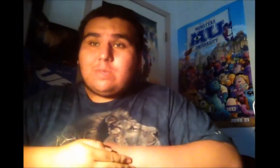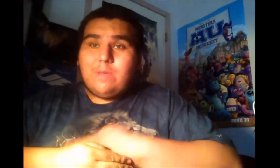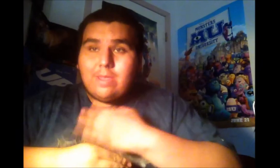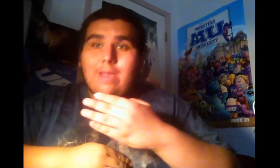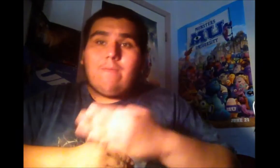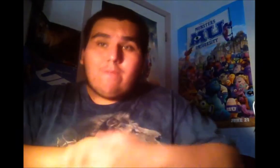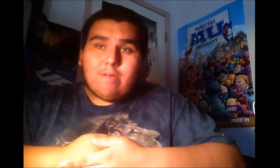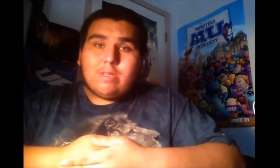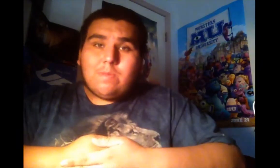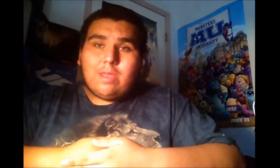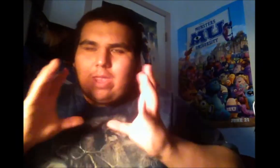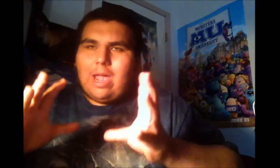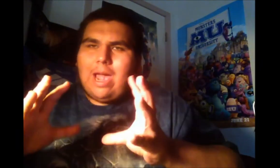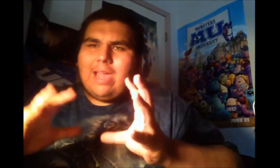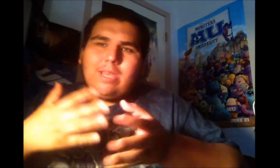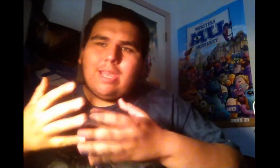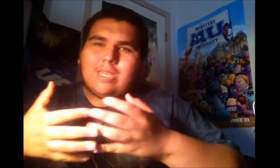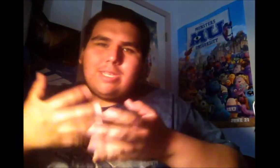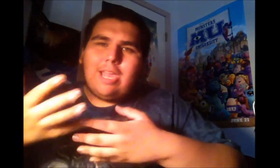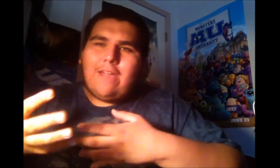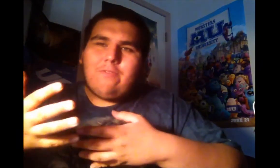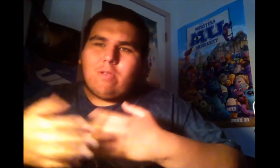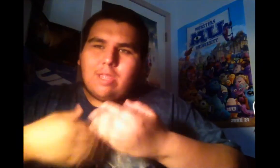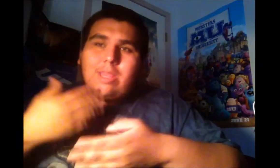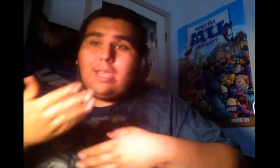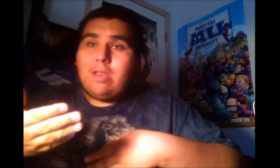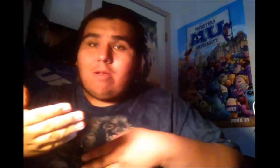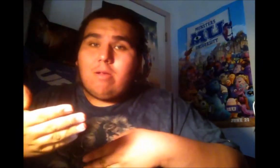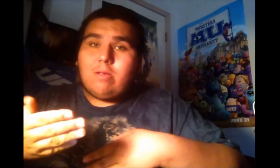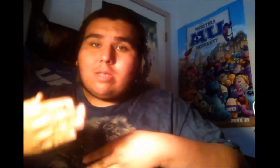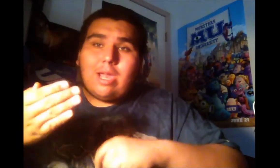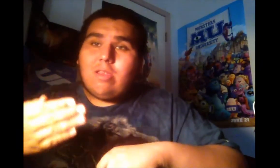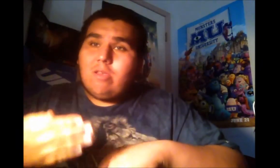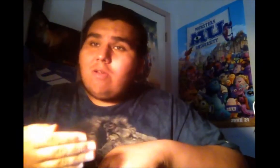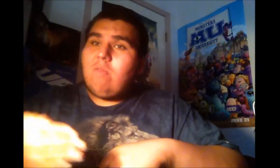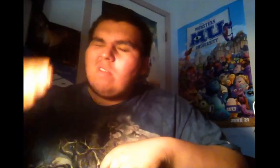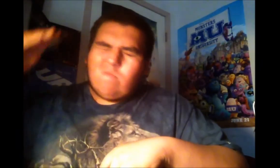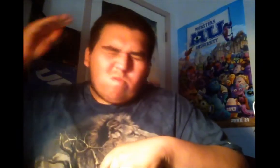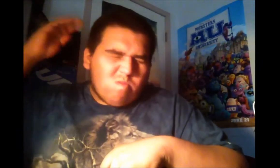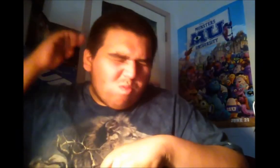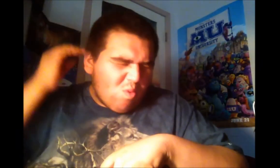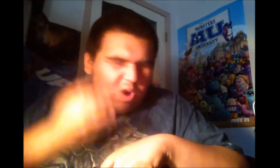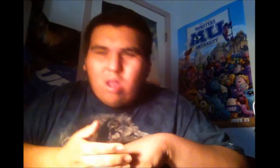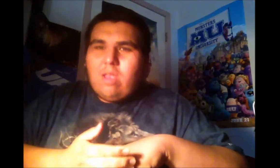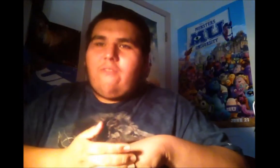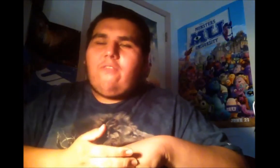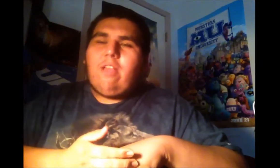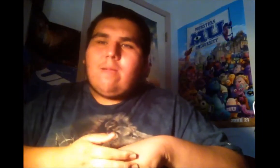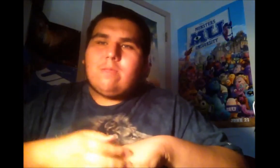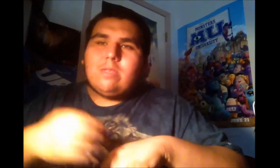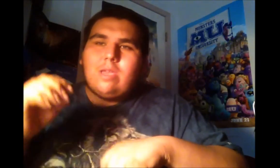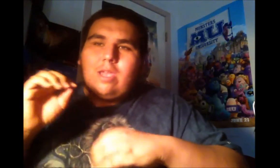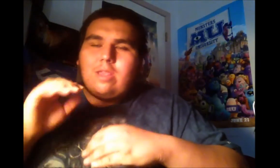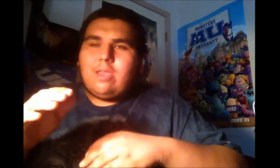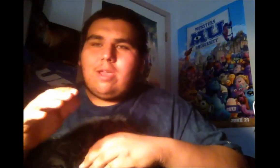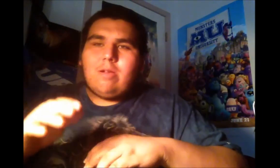Smith and Will Smith. I didn't get to see After Earth in theaters. I know it really flopped in theaters.